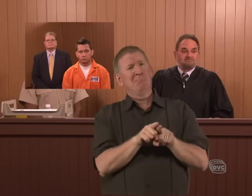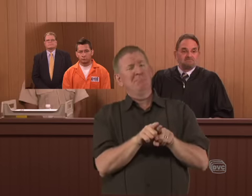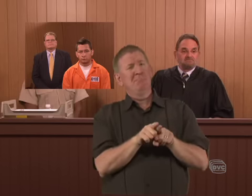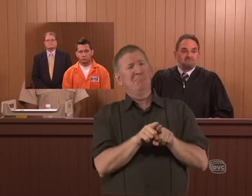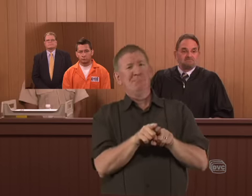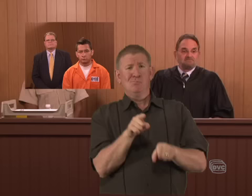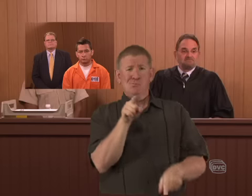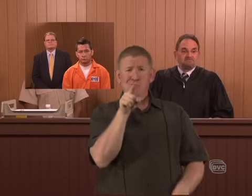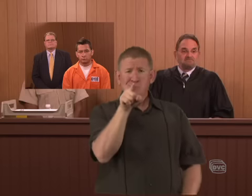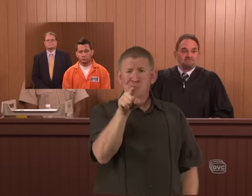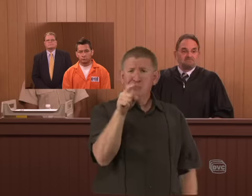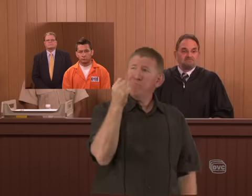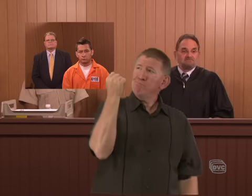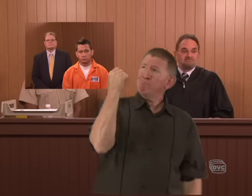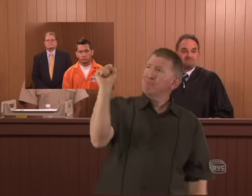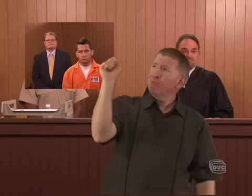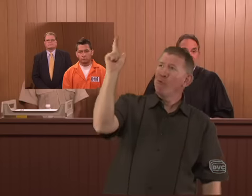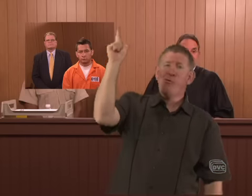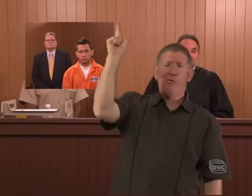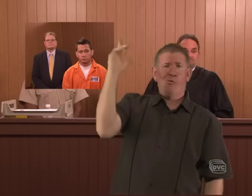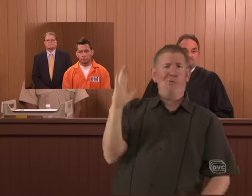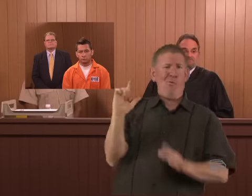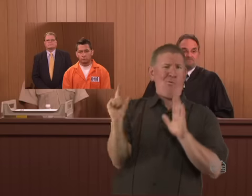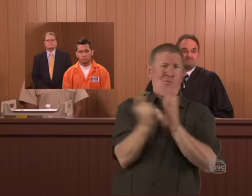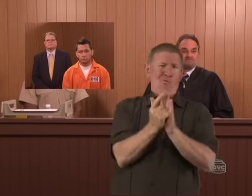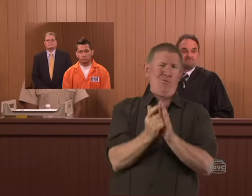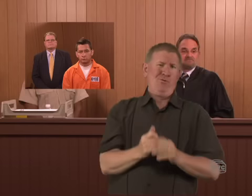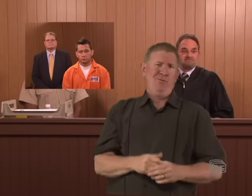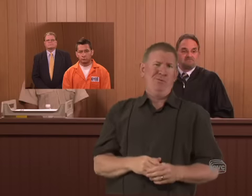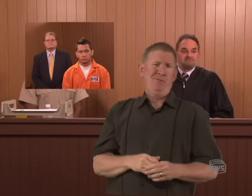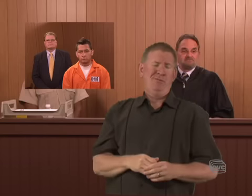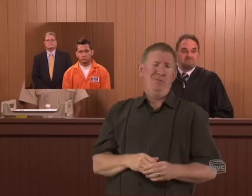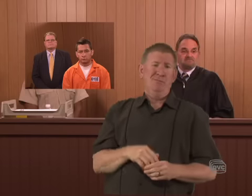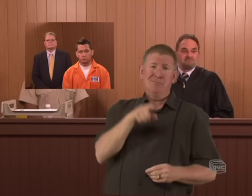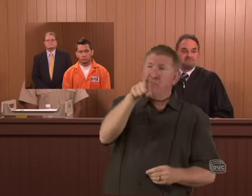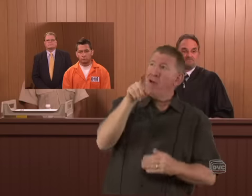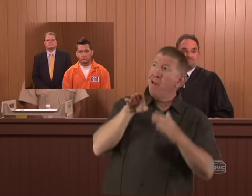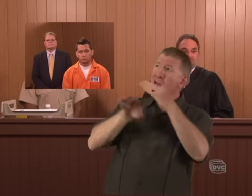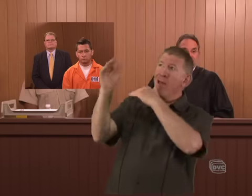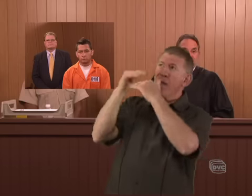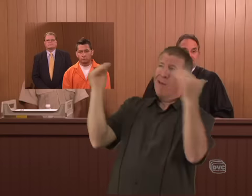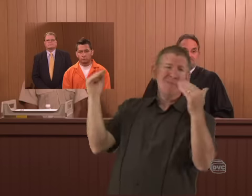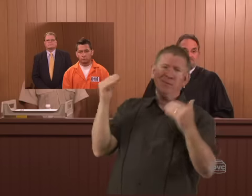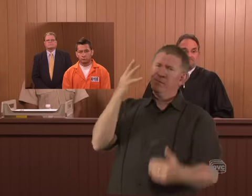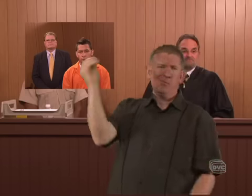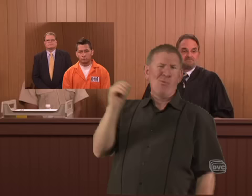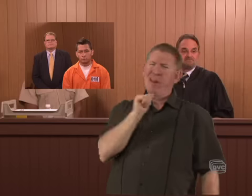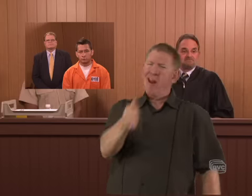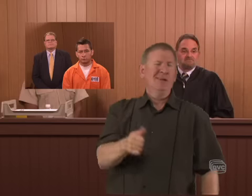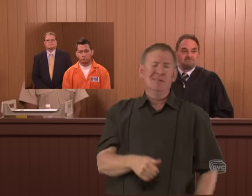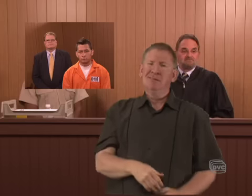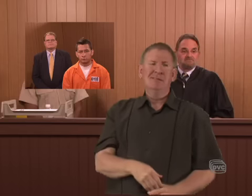That's the same idea with us. We have all rebelled against God. We've broken his law. We don't deserve to go to heaven.